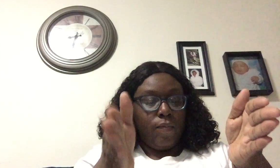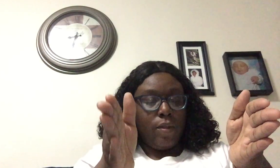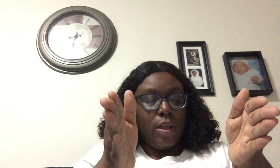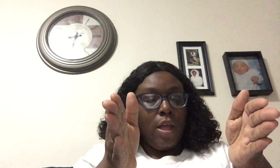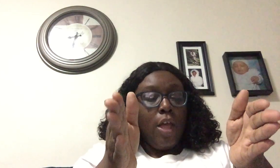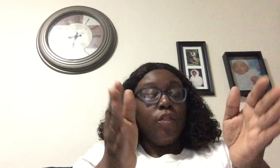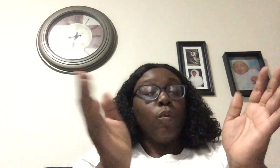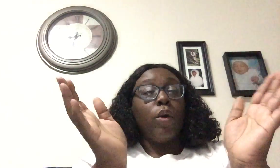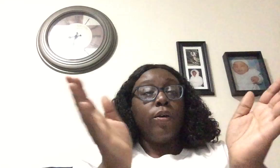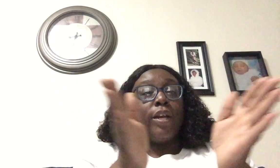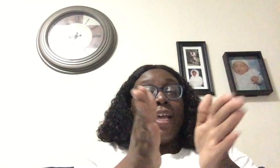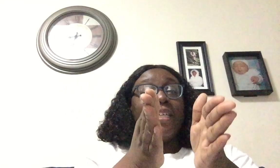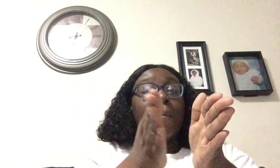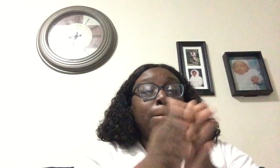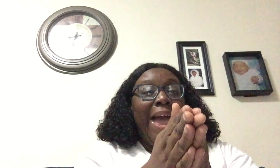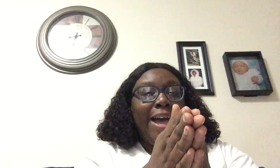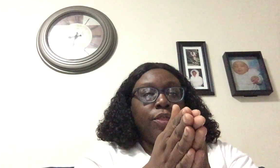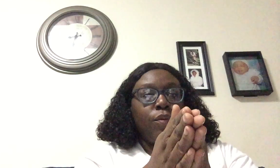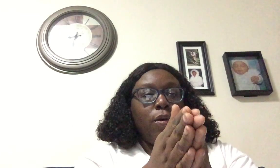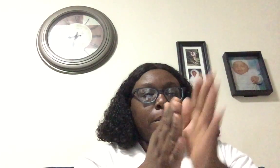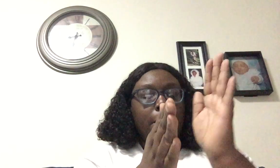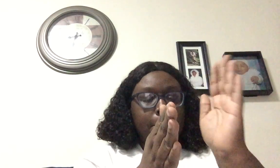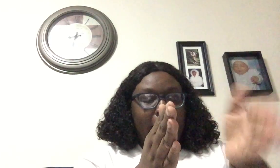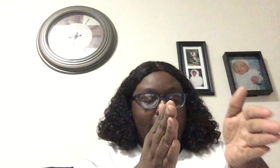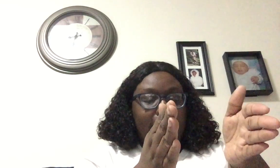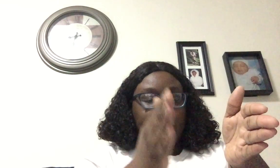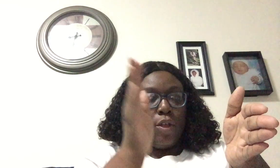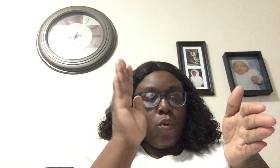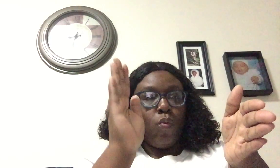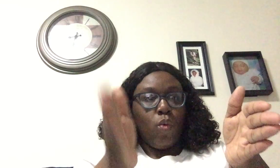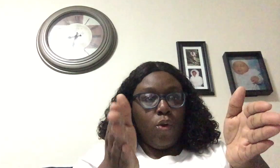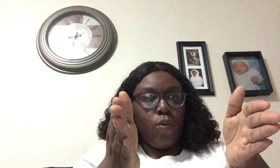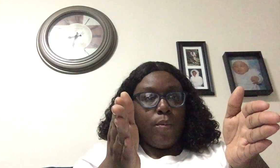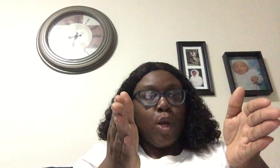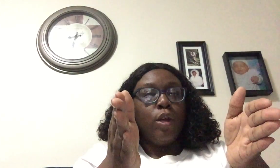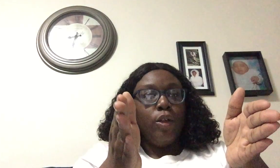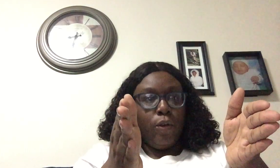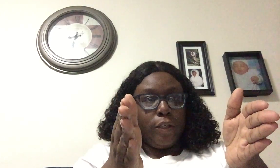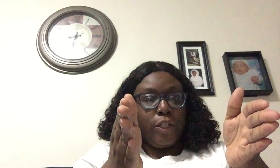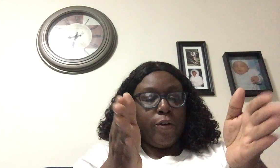The word is bathroom. Bath. Room. Your turn.